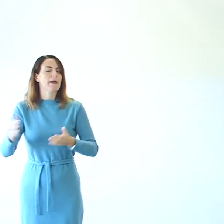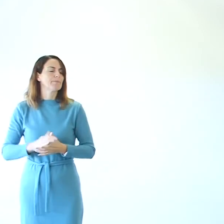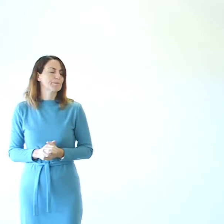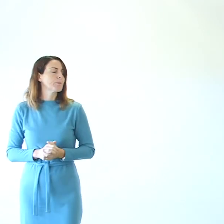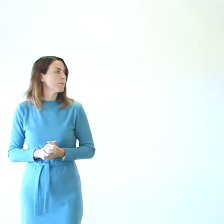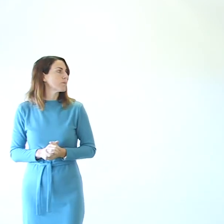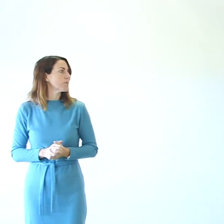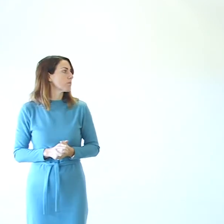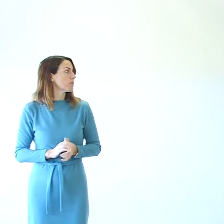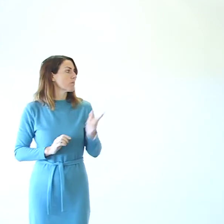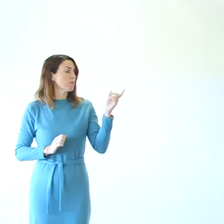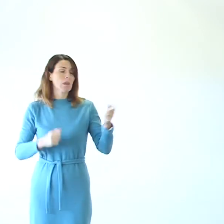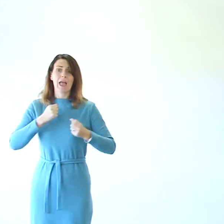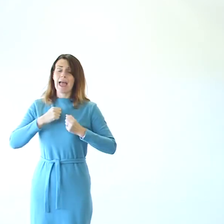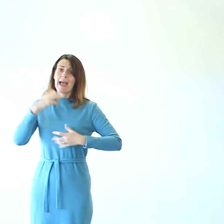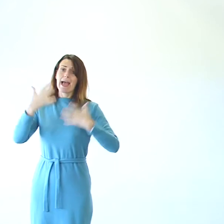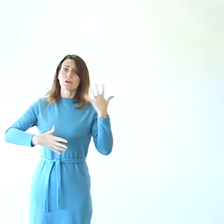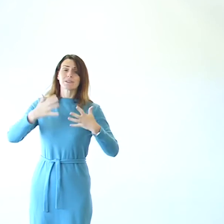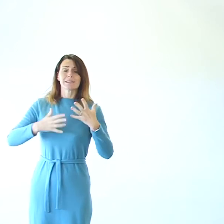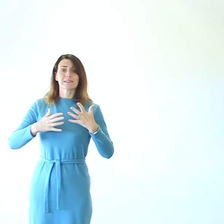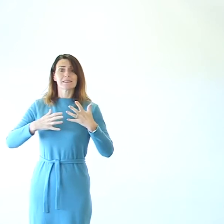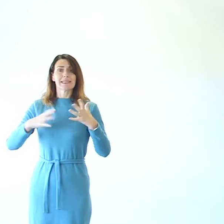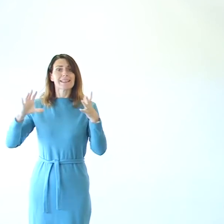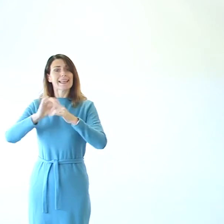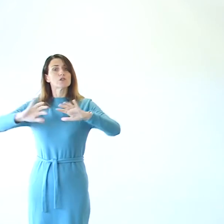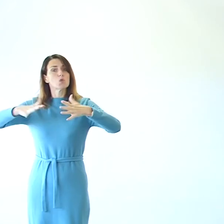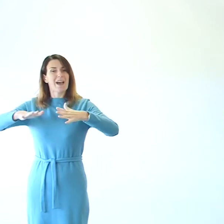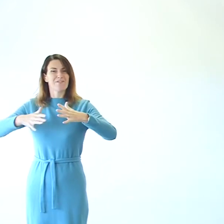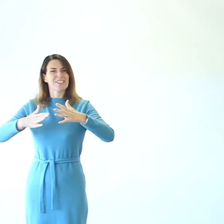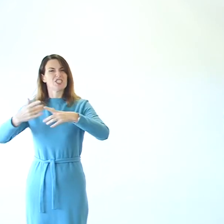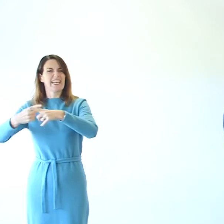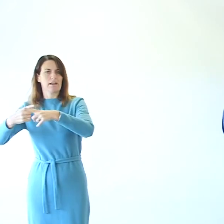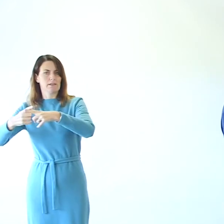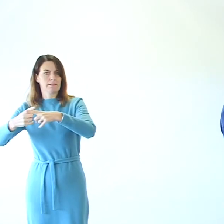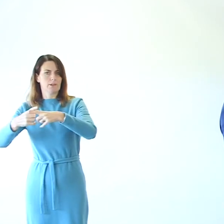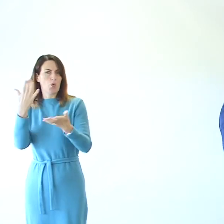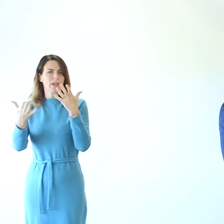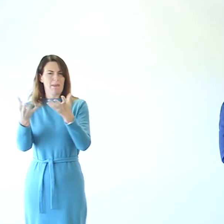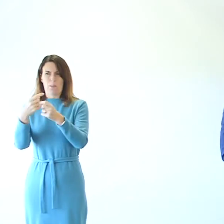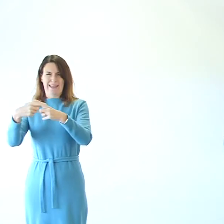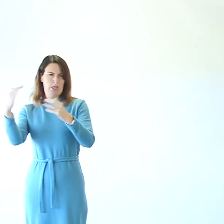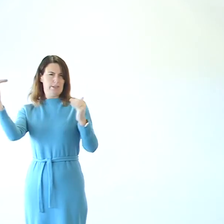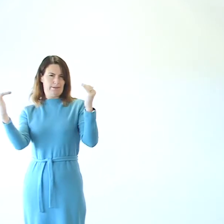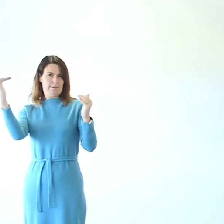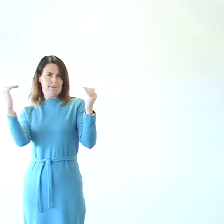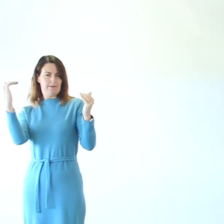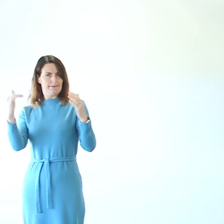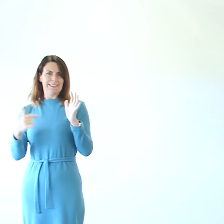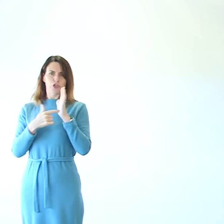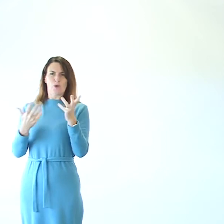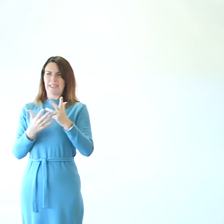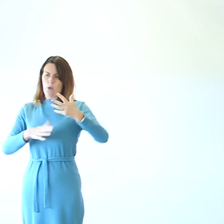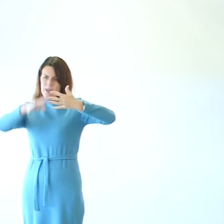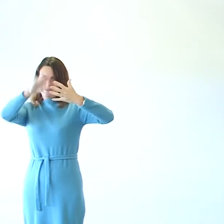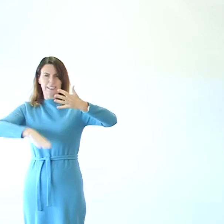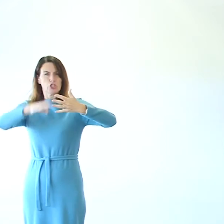have a lot of our stats are in relation to the average within England. So, it sort of shows our positioning